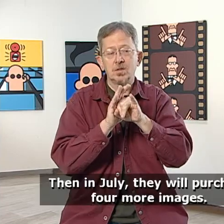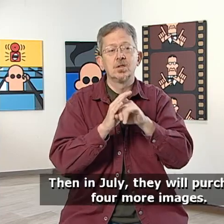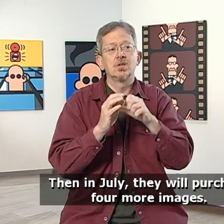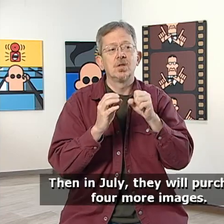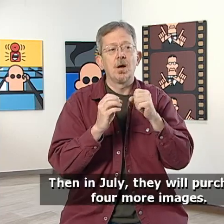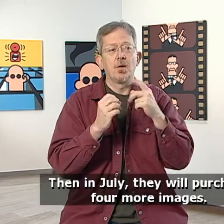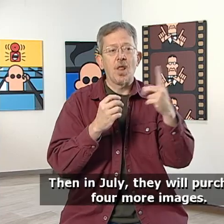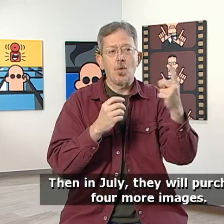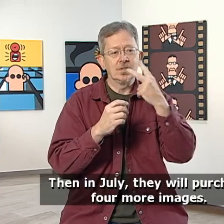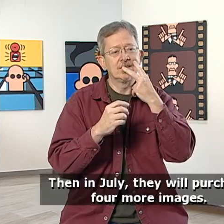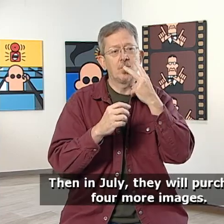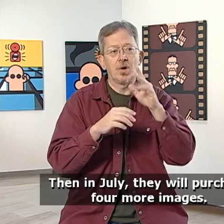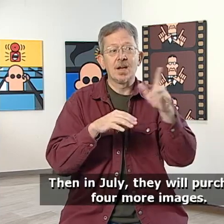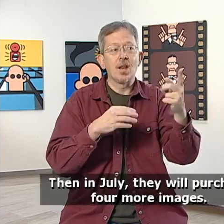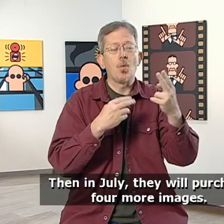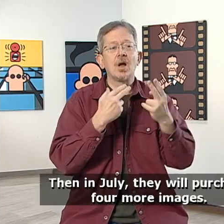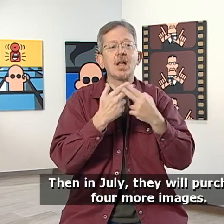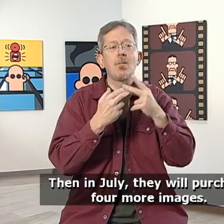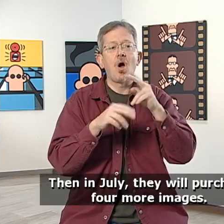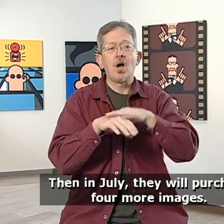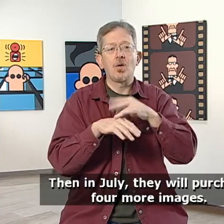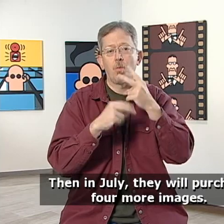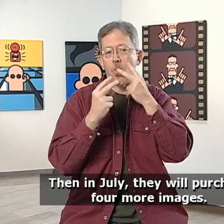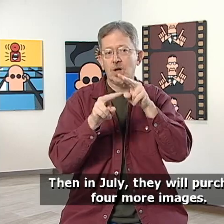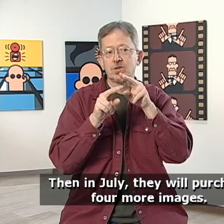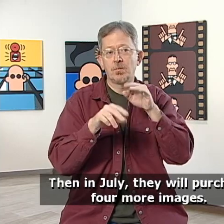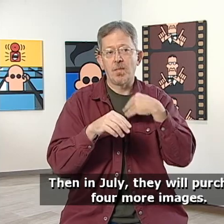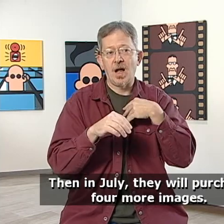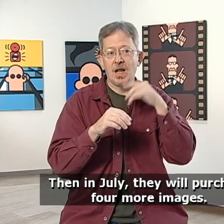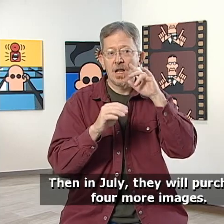Then in July, they will purchase four more images.